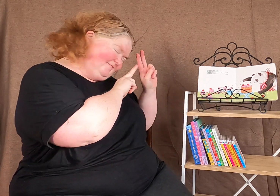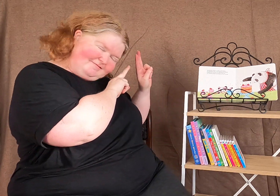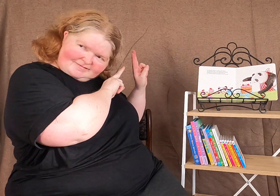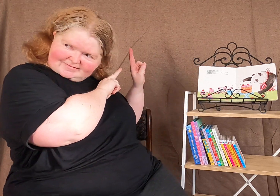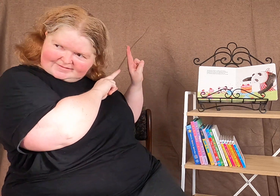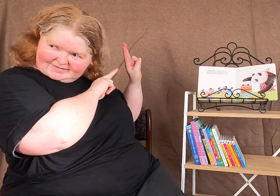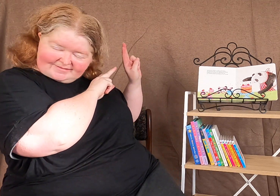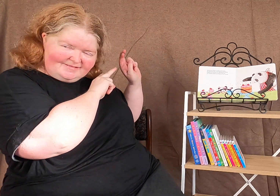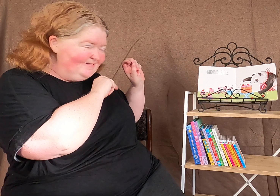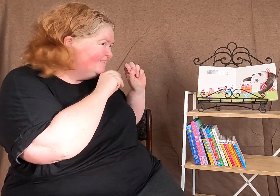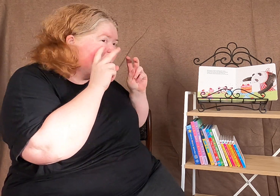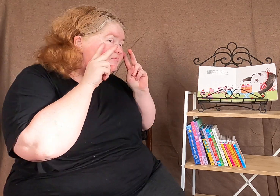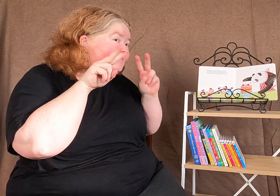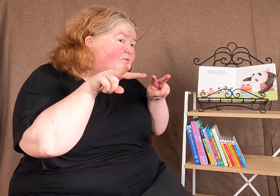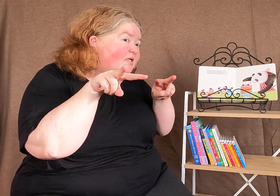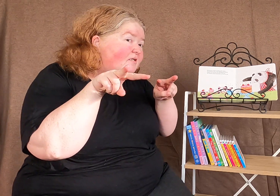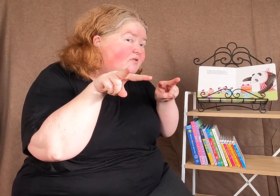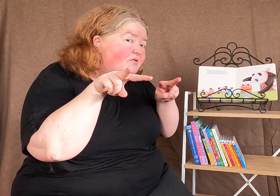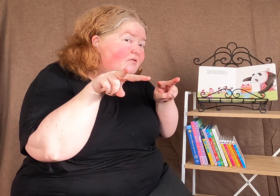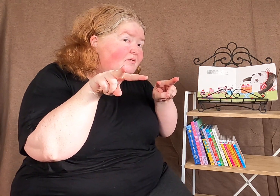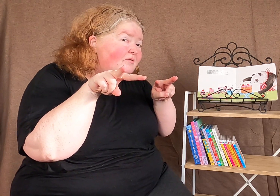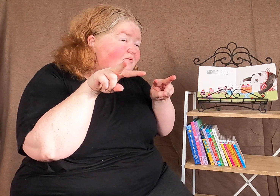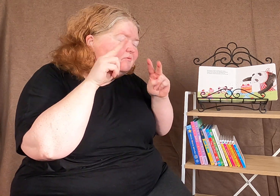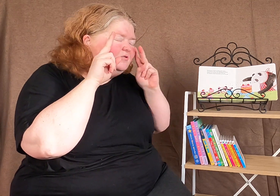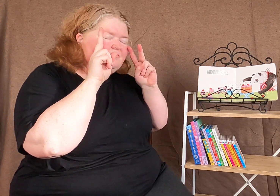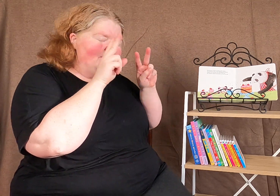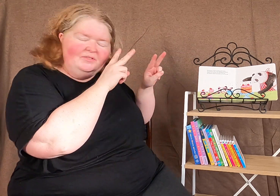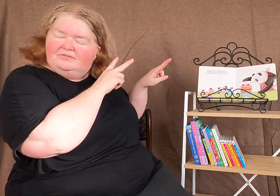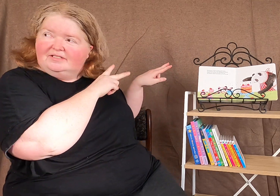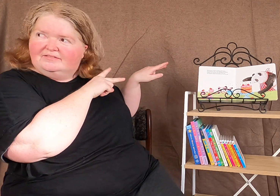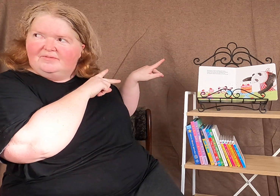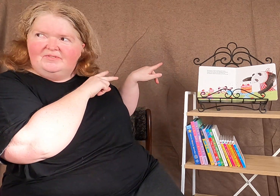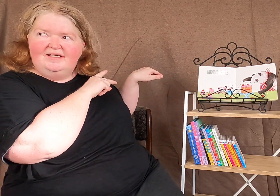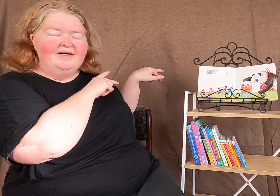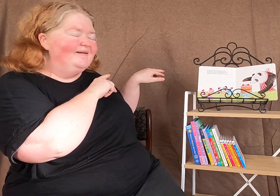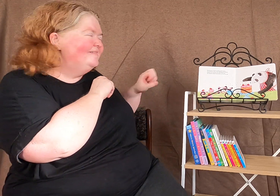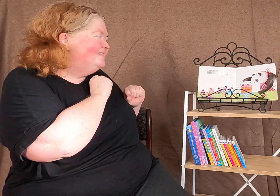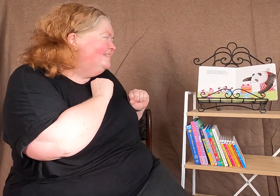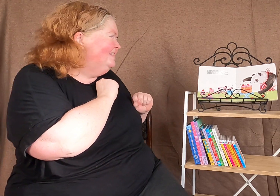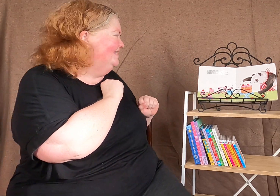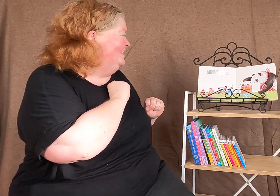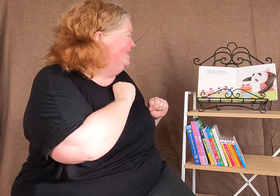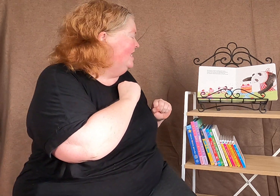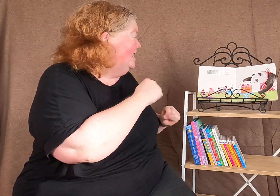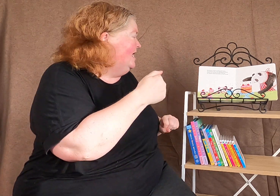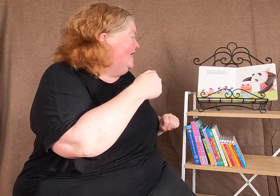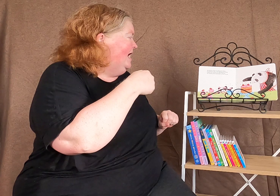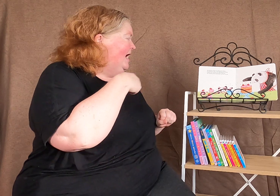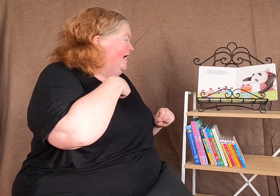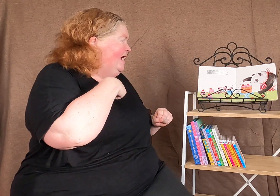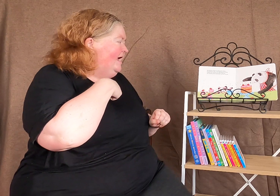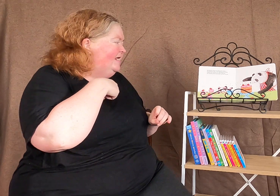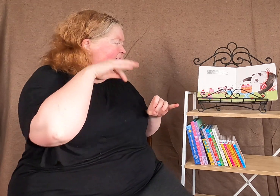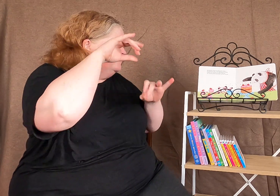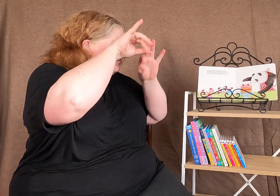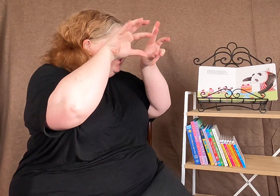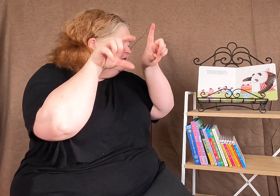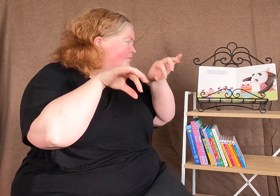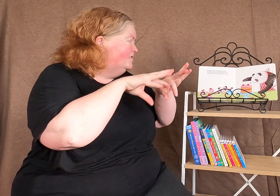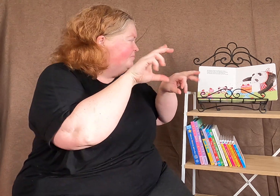looking. Is mummy looking at you? Or is mummy looking somewhere else? I sprinkle the